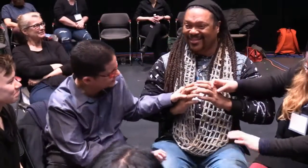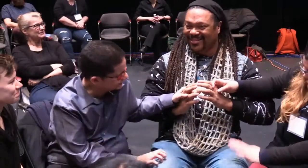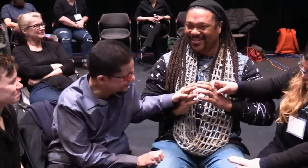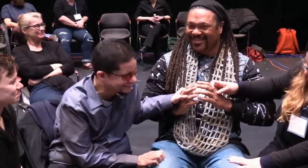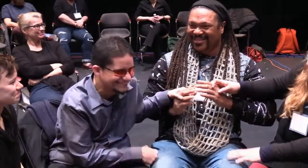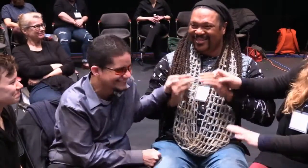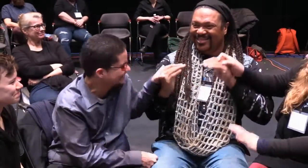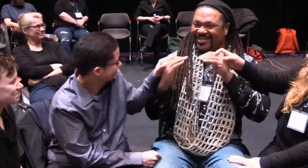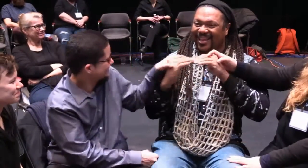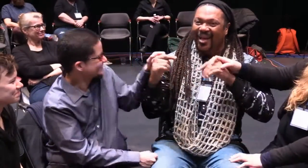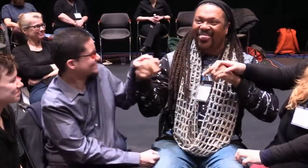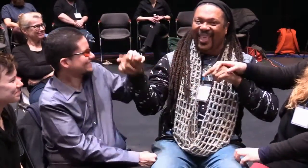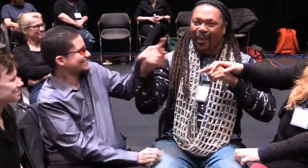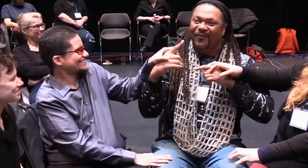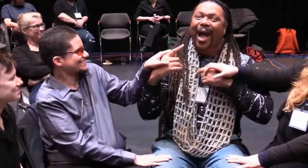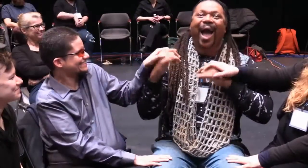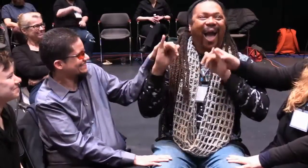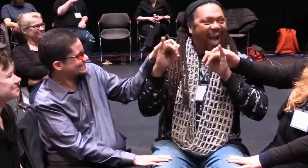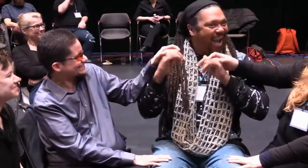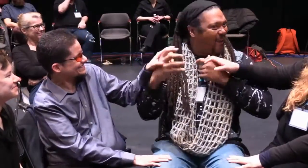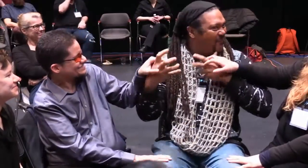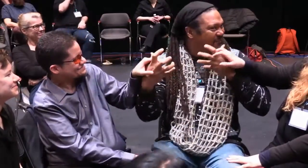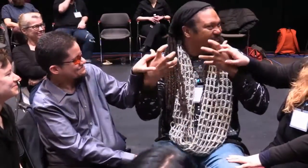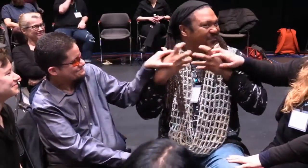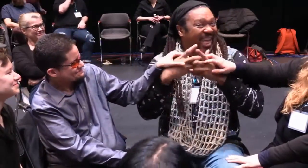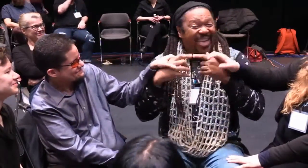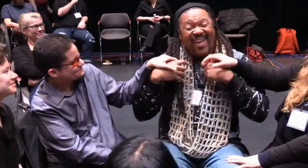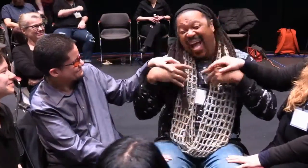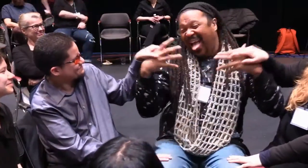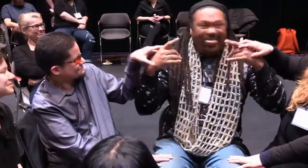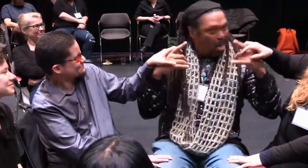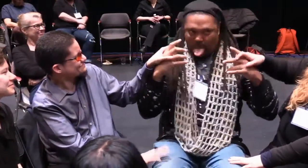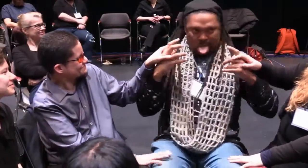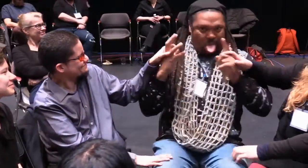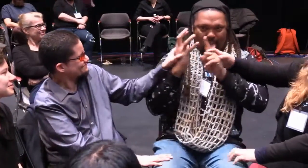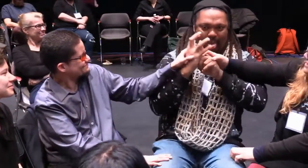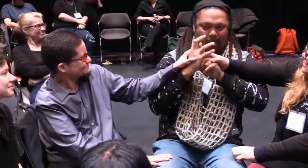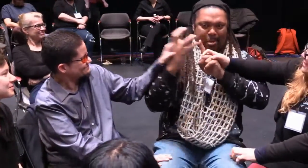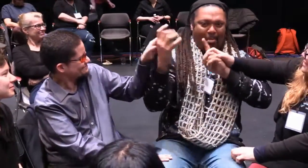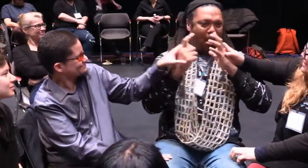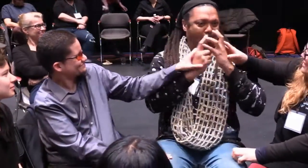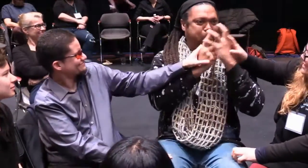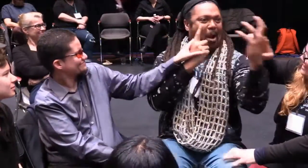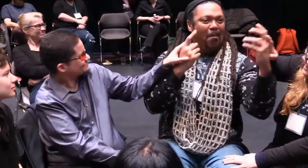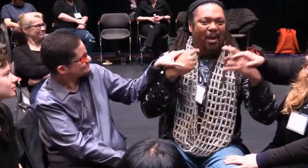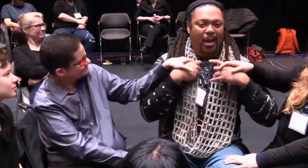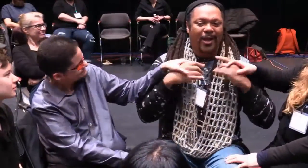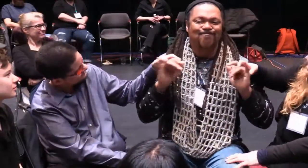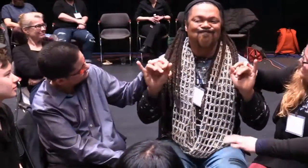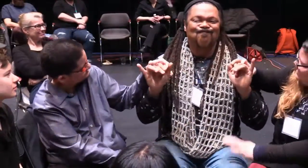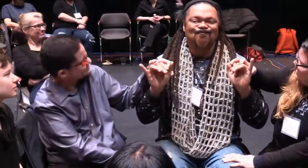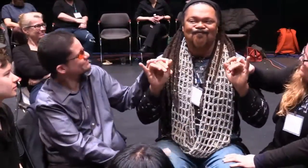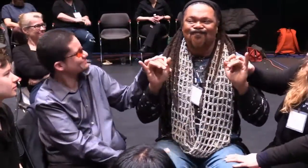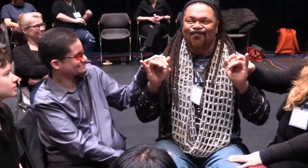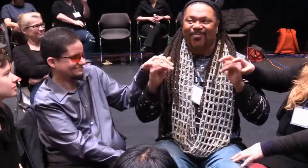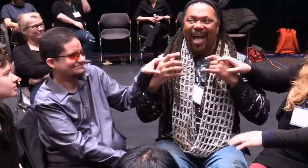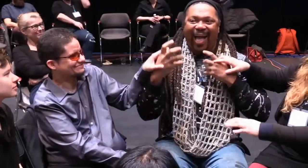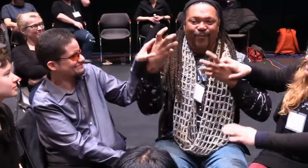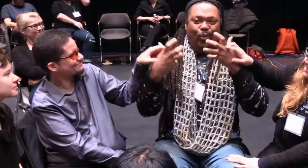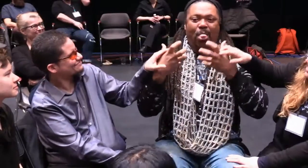passive academic signer. That's not how I roll. And if you can't get